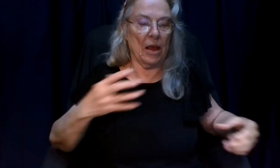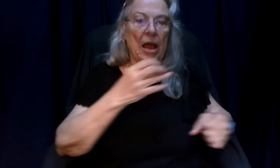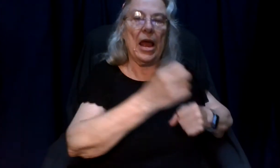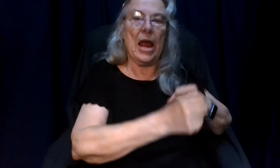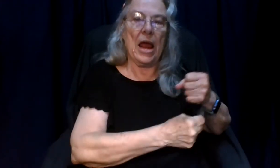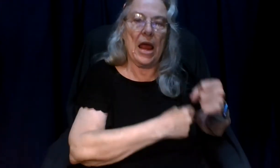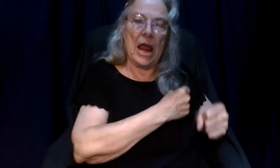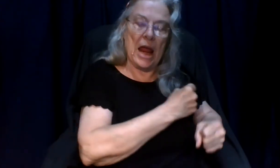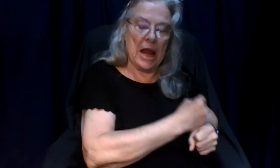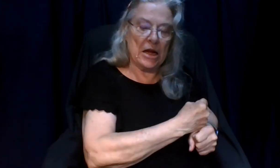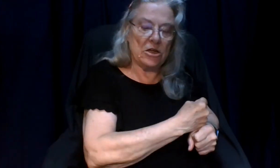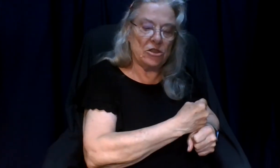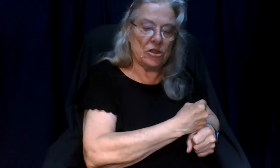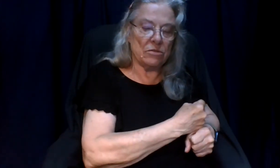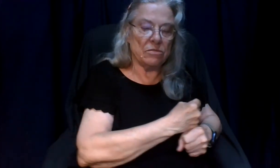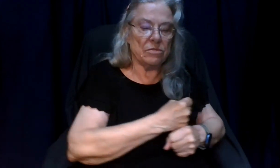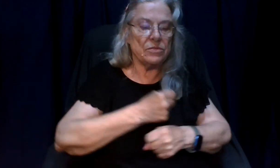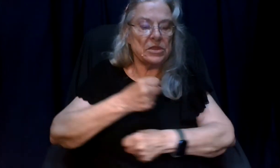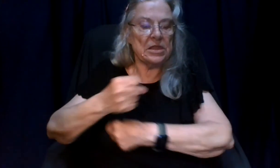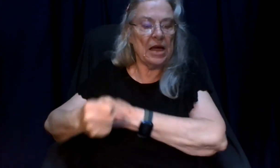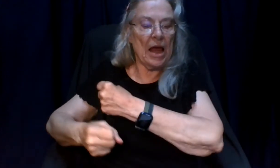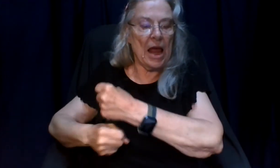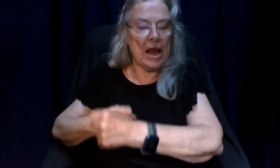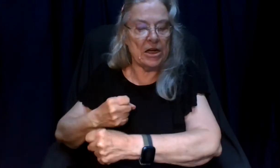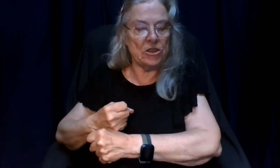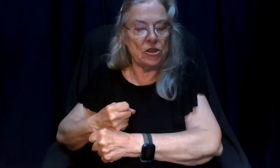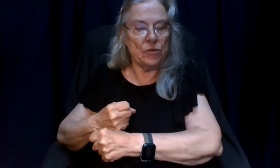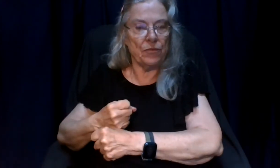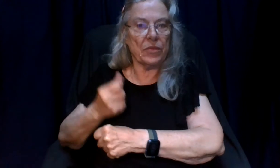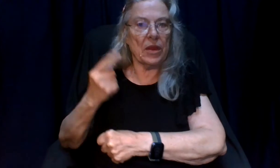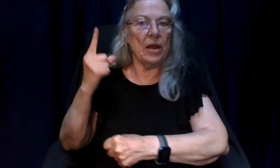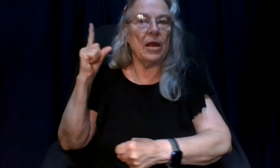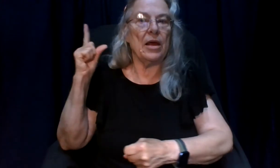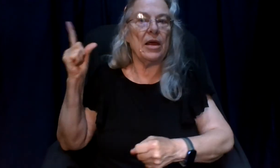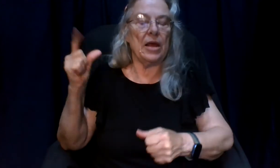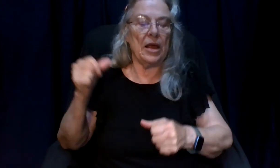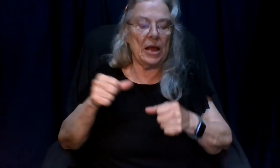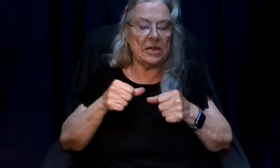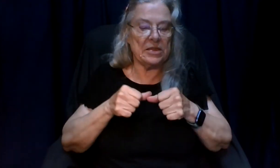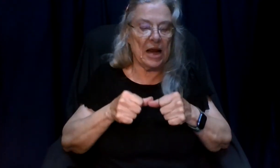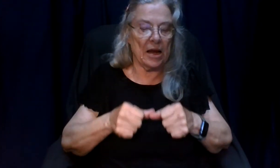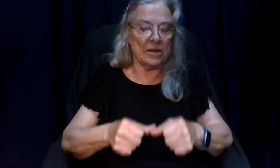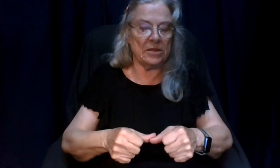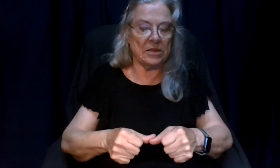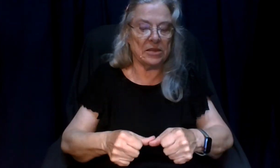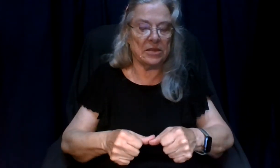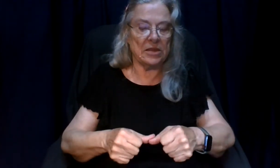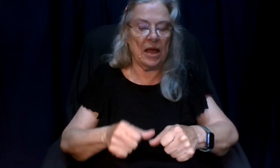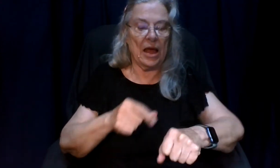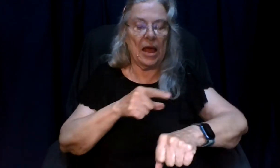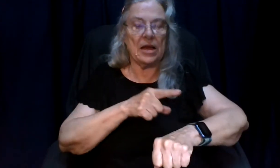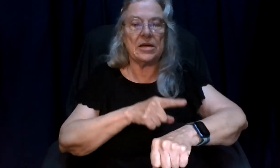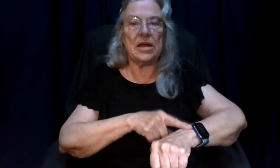age to age he stands time